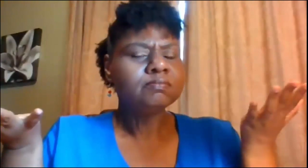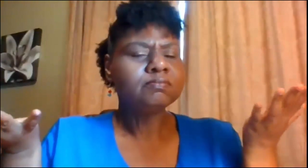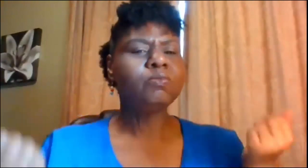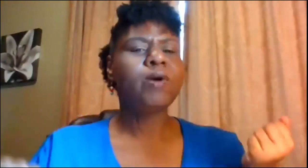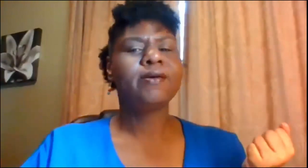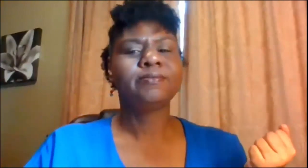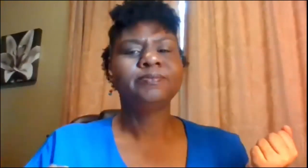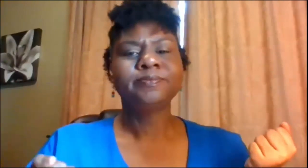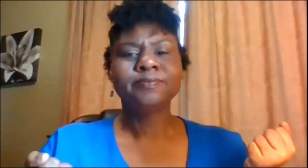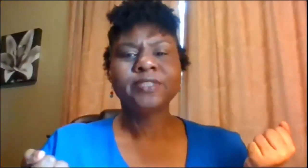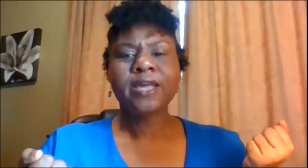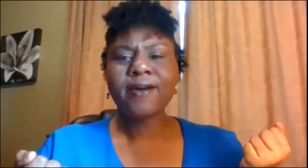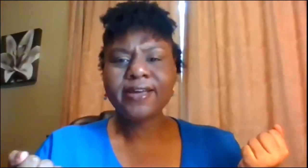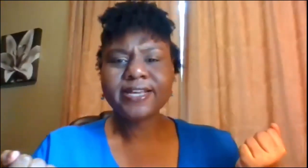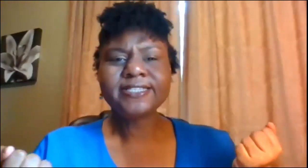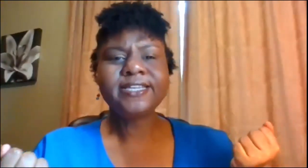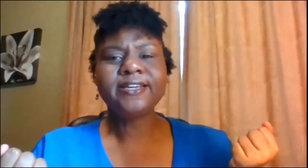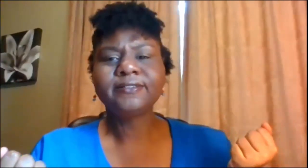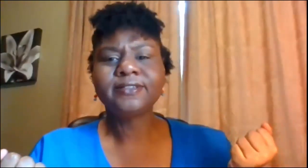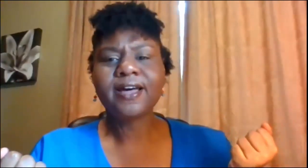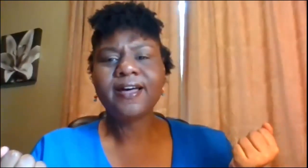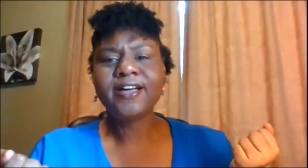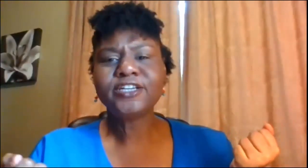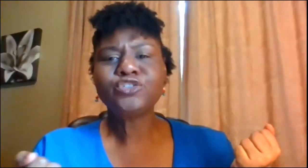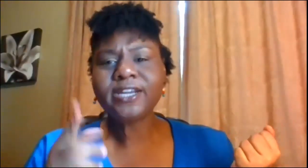what all right let's see Katrina